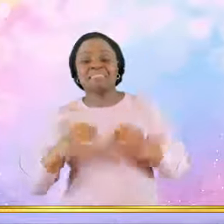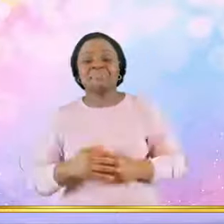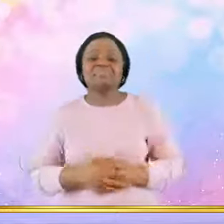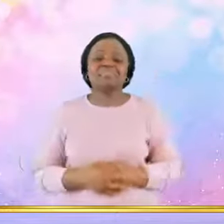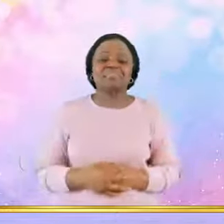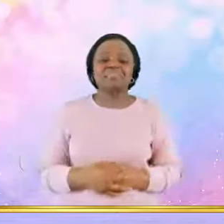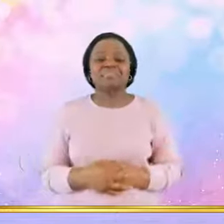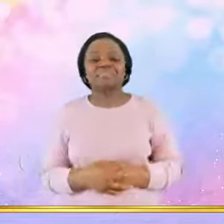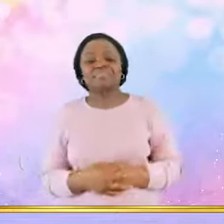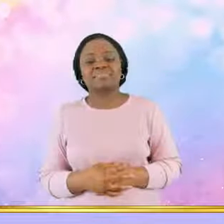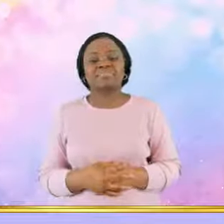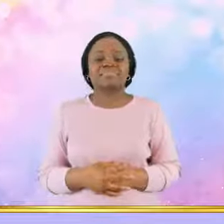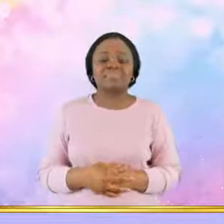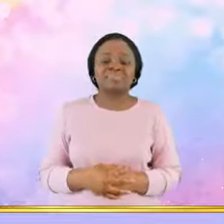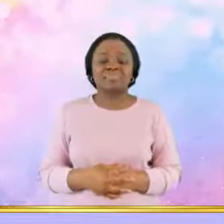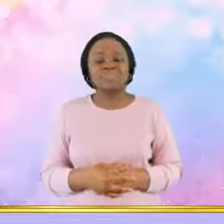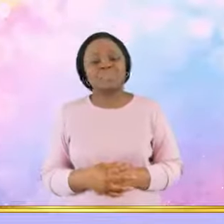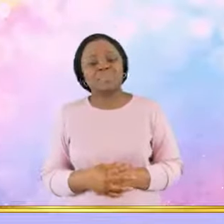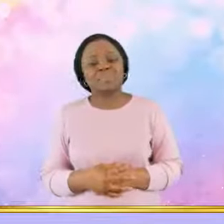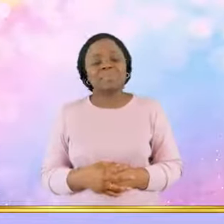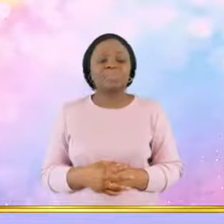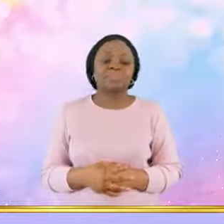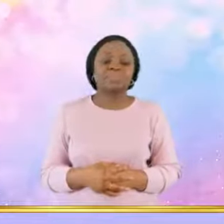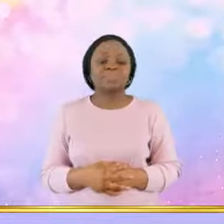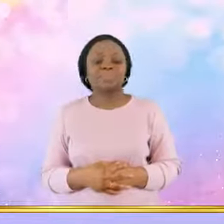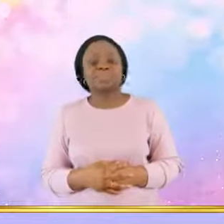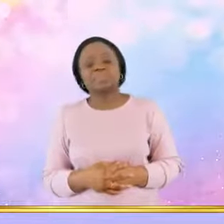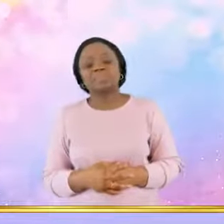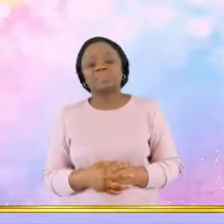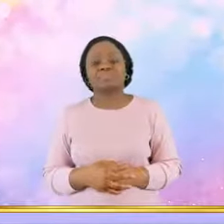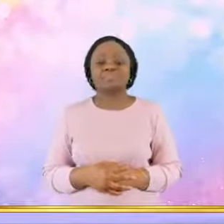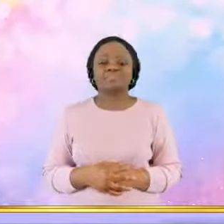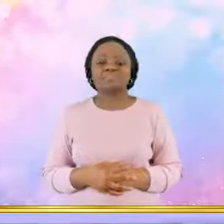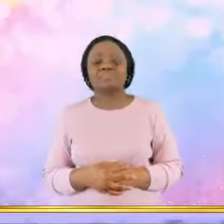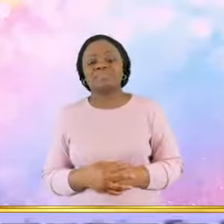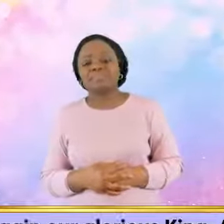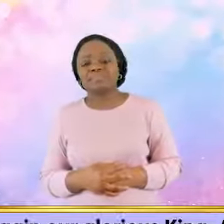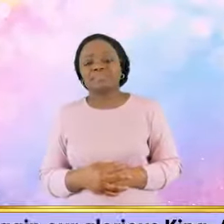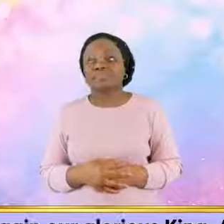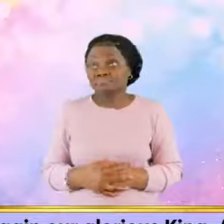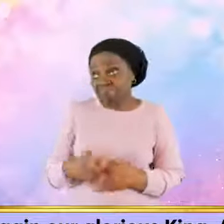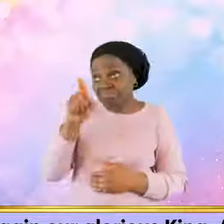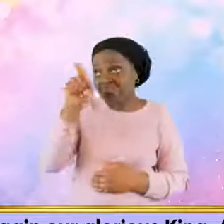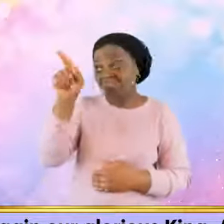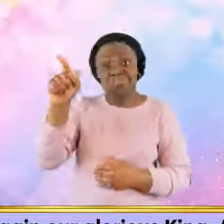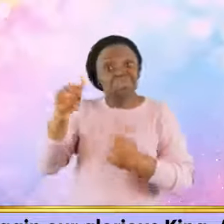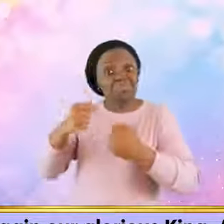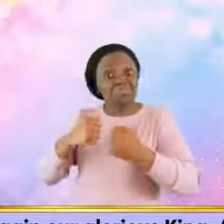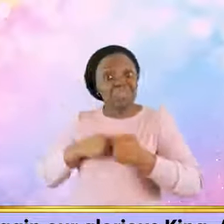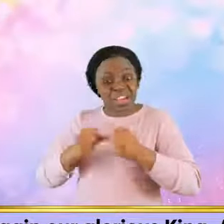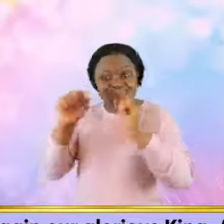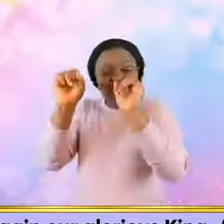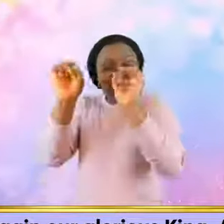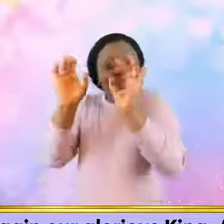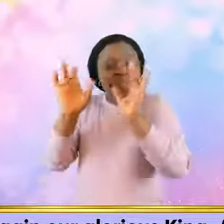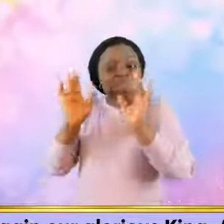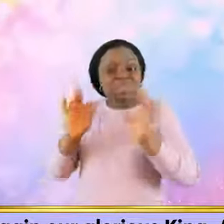Lives again our glorious